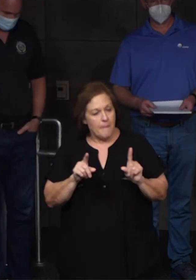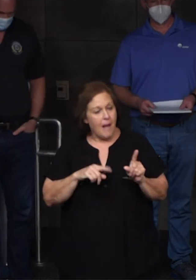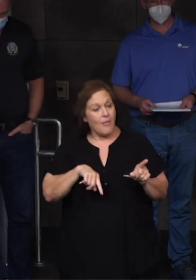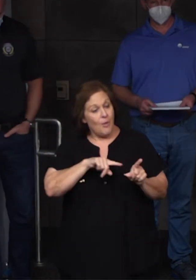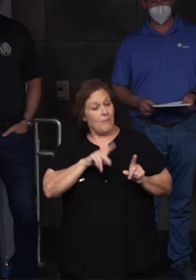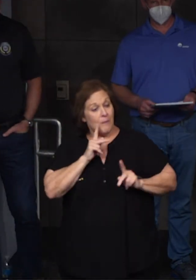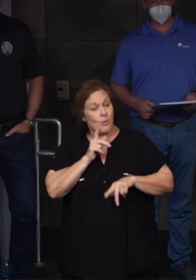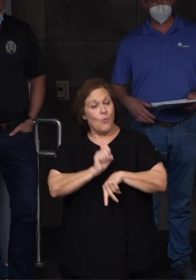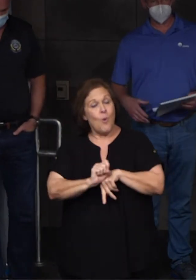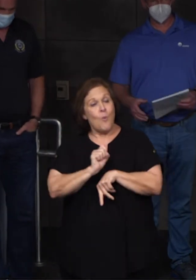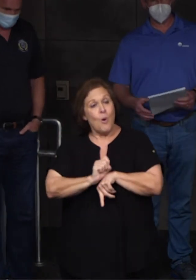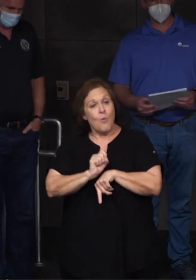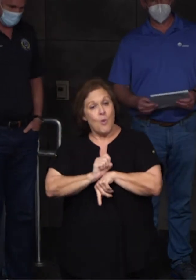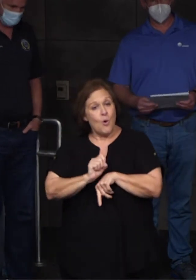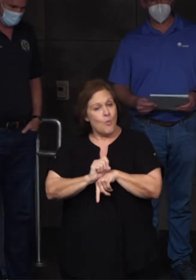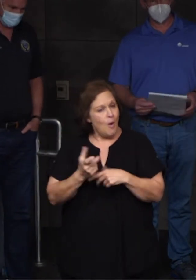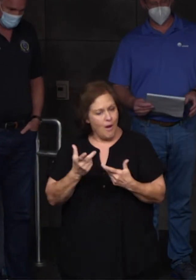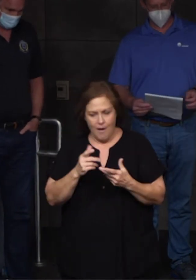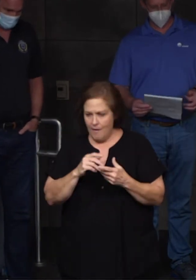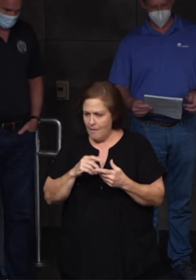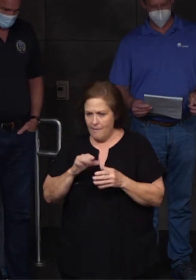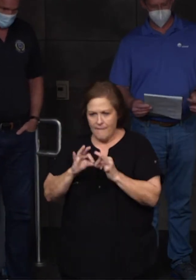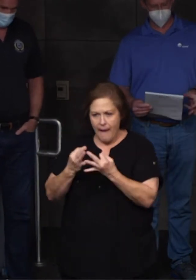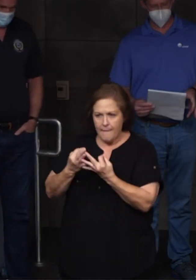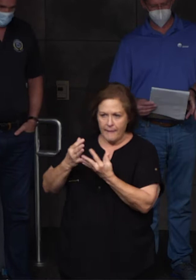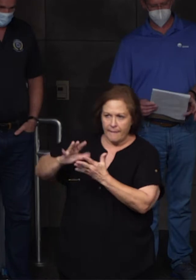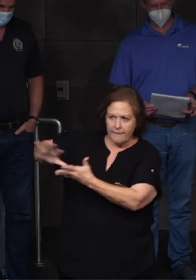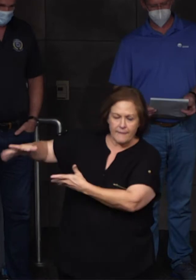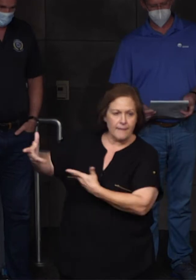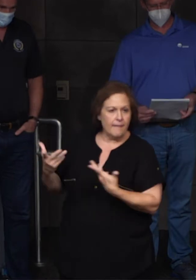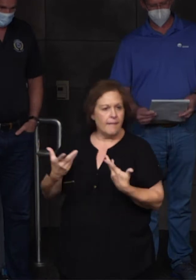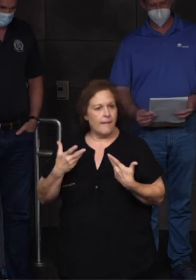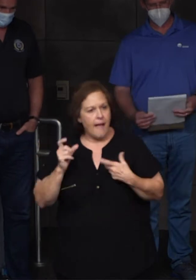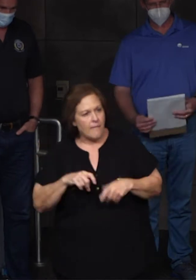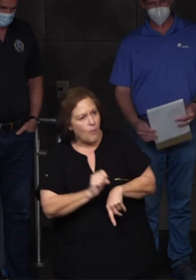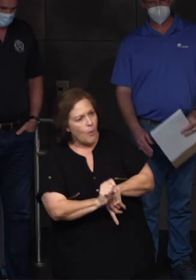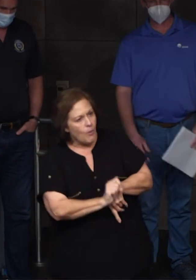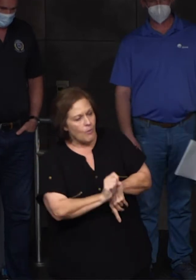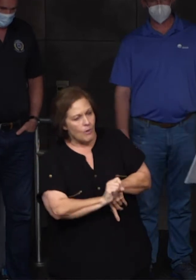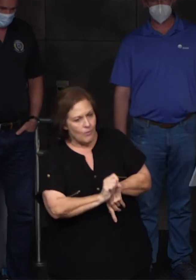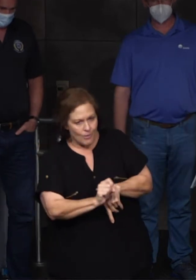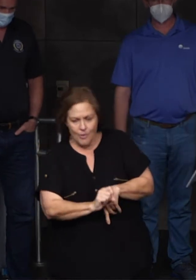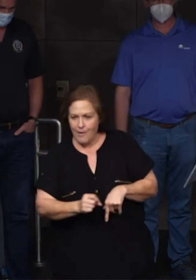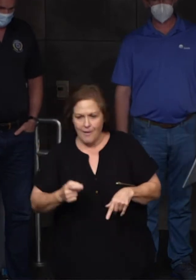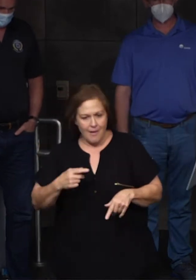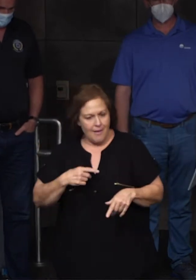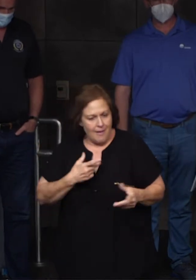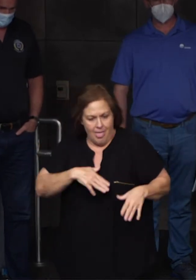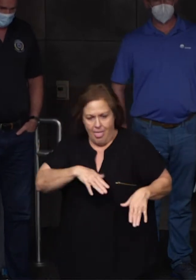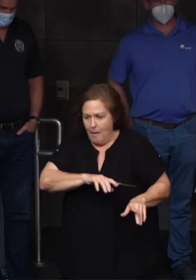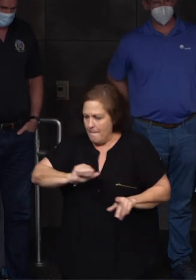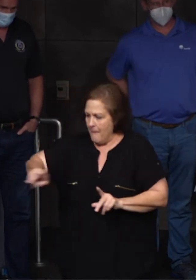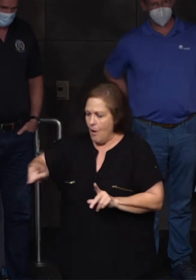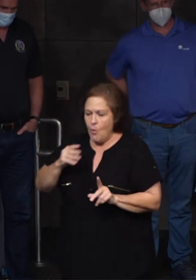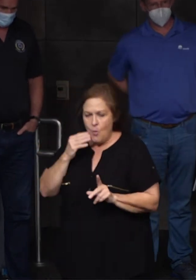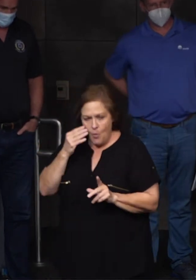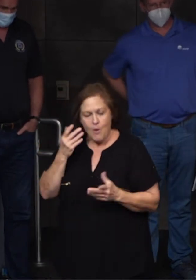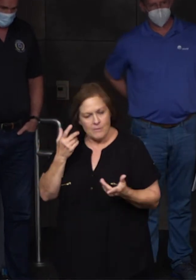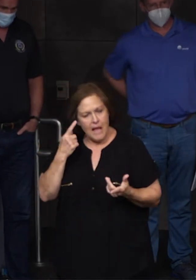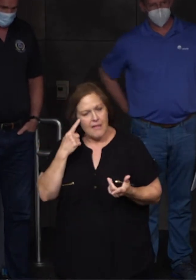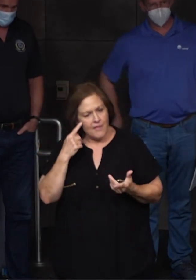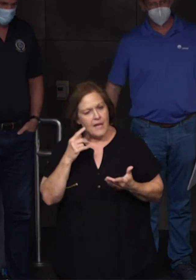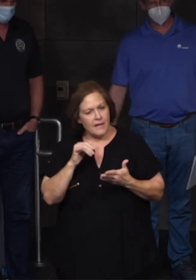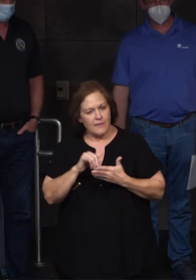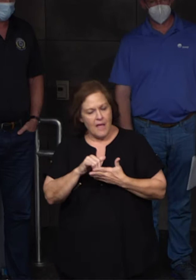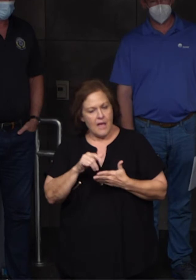who are working this site have been away from their families. Some people have not even been to their homes yet. So I think it would go a